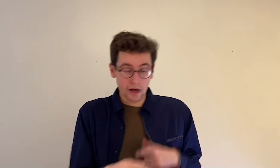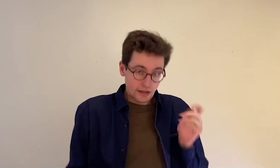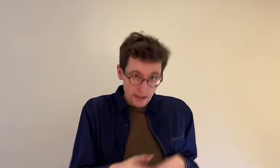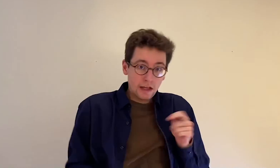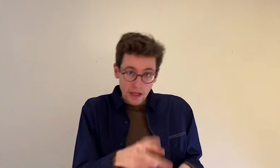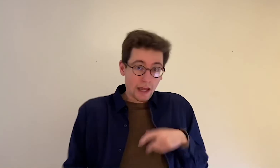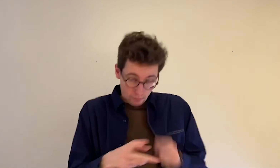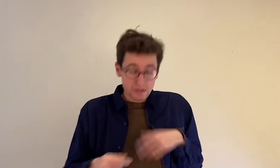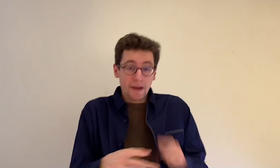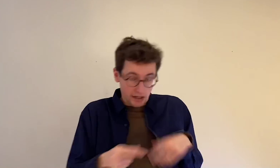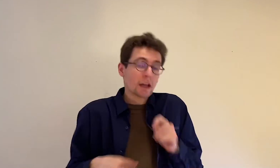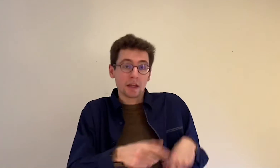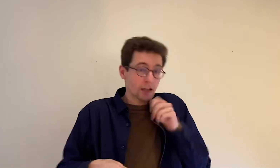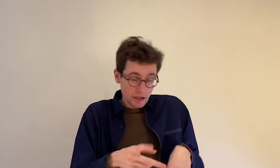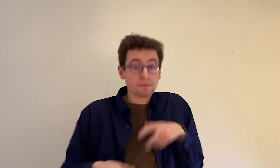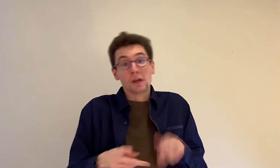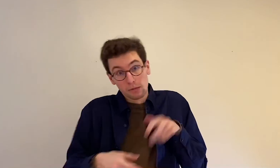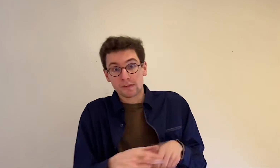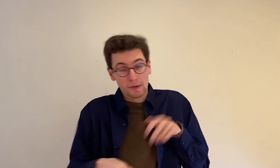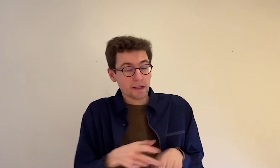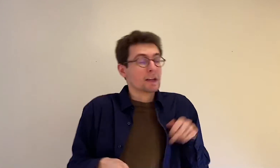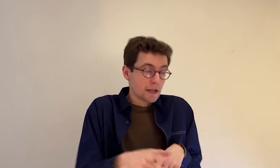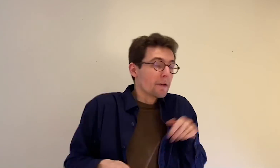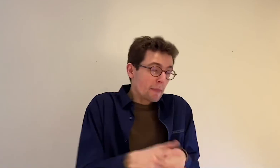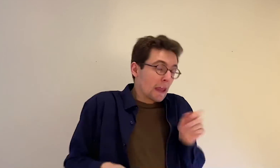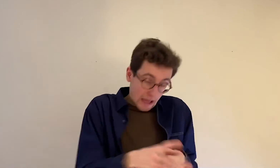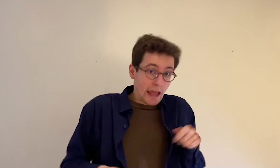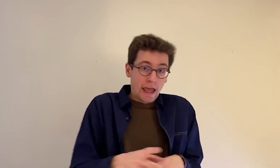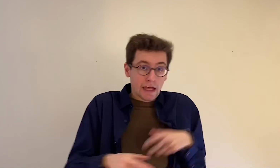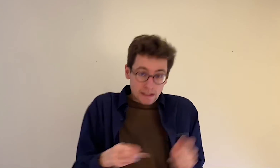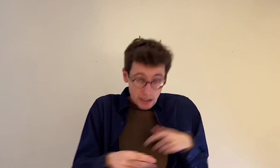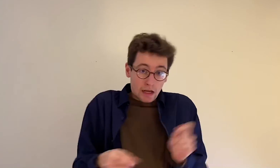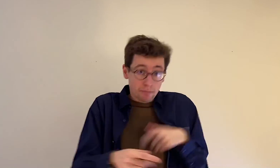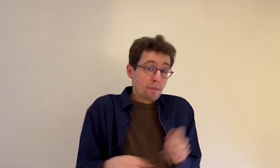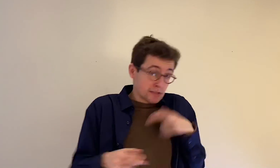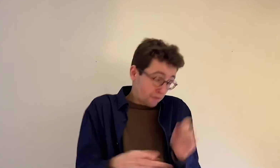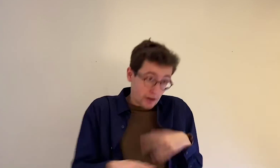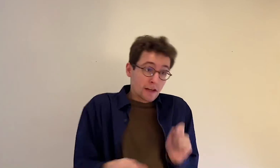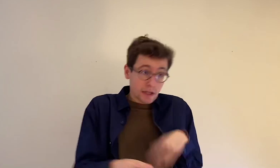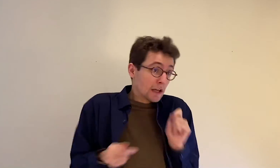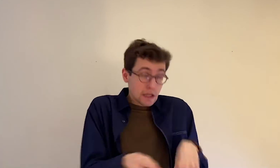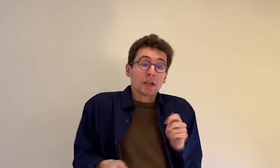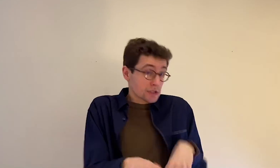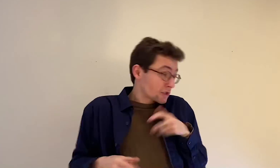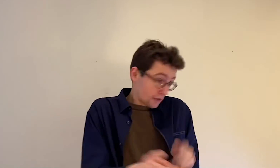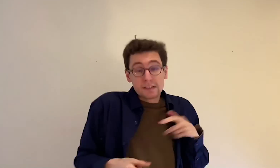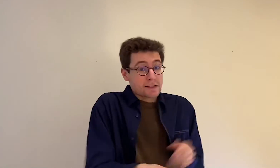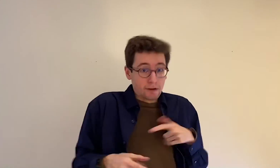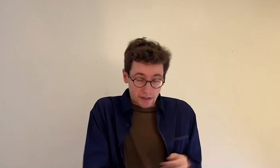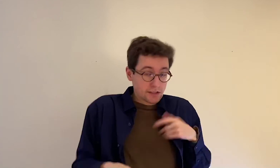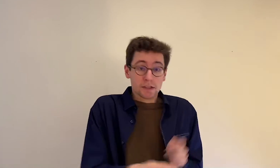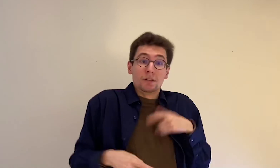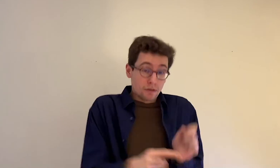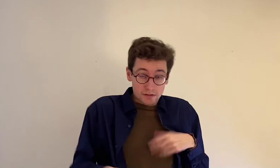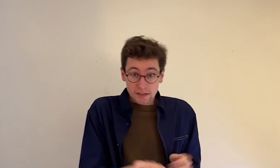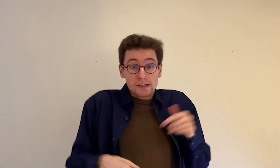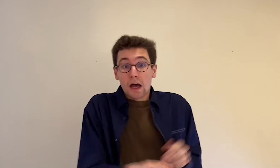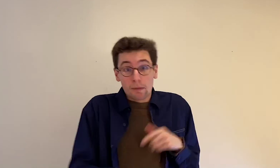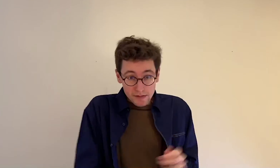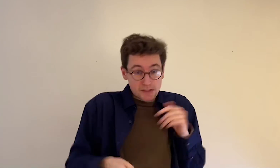ride and we're spinning double spinning and my best friend starts to tell me to to stop to